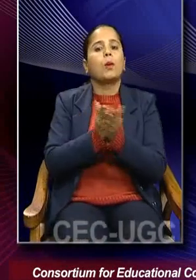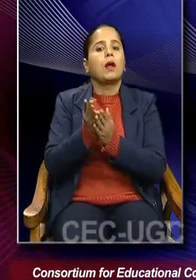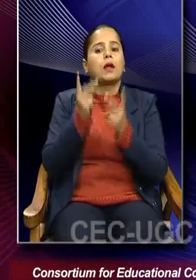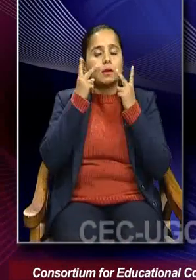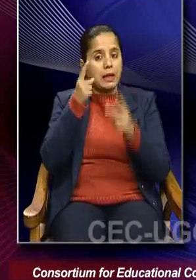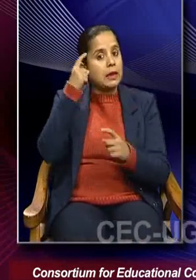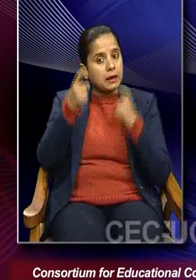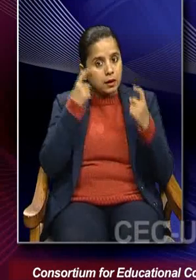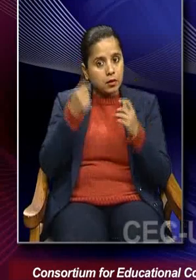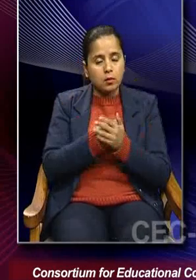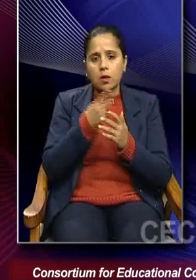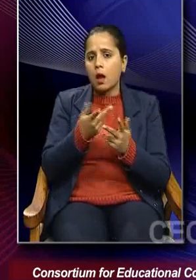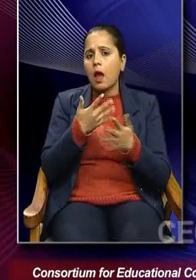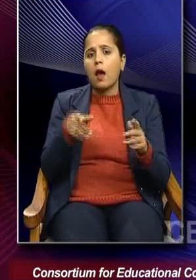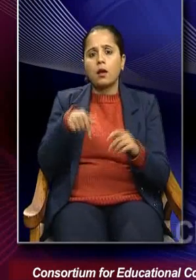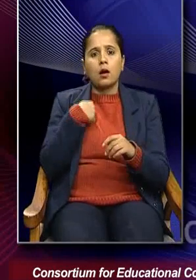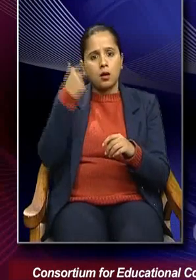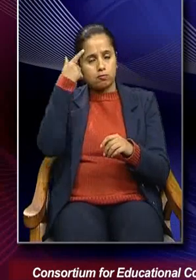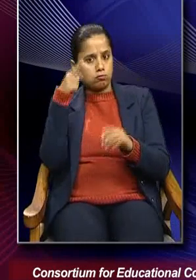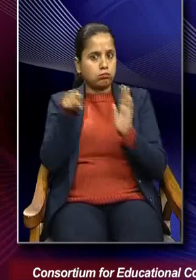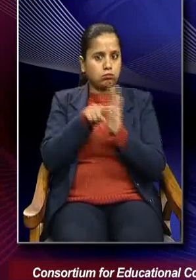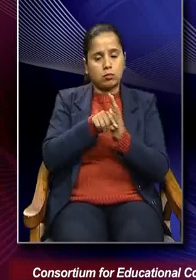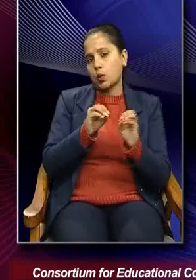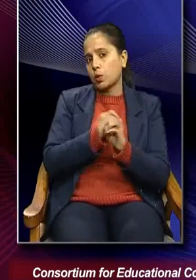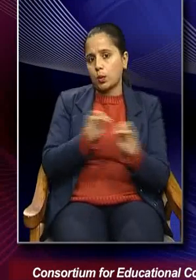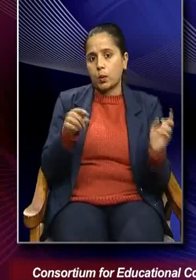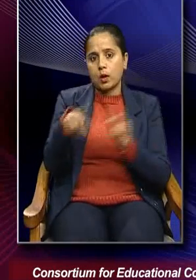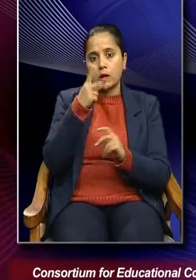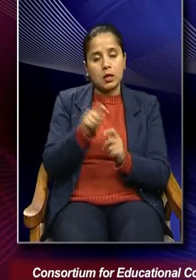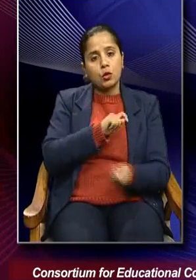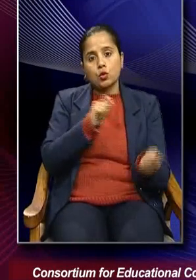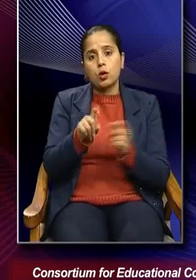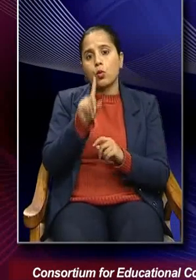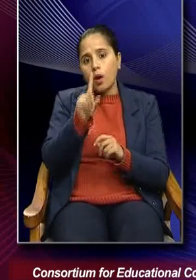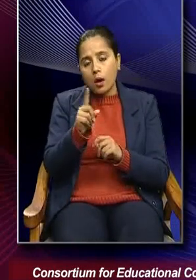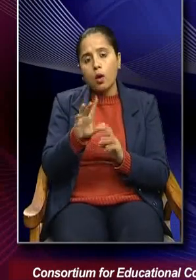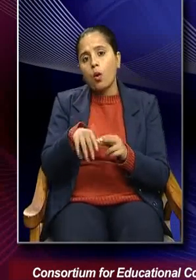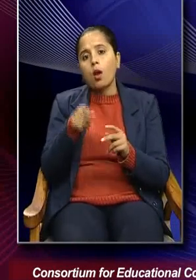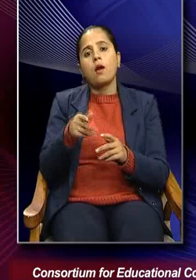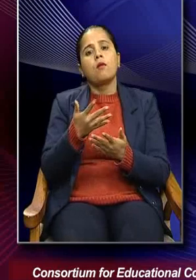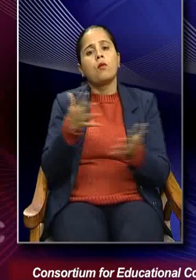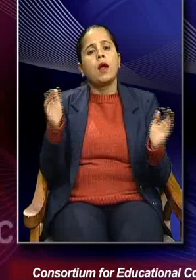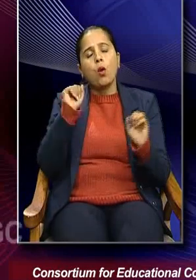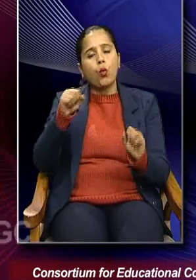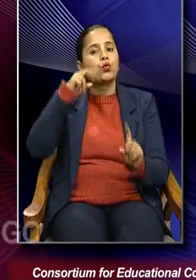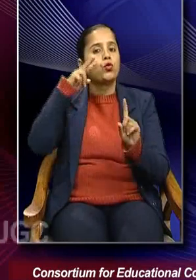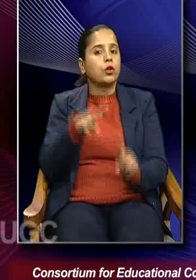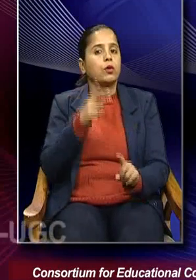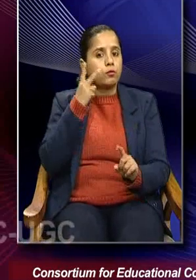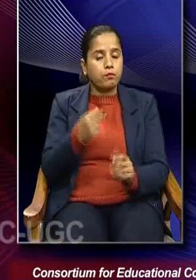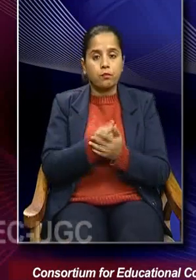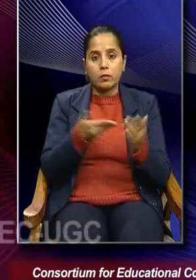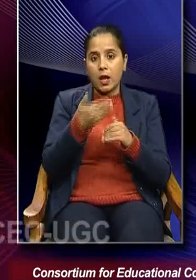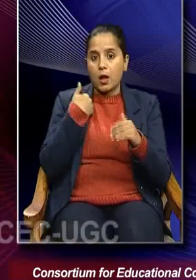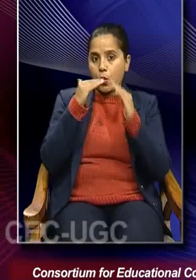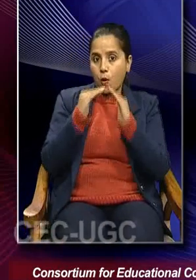without being prejudiced. Transcending where one is and taking wider worldview. Being at